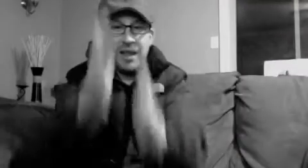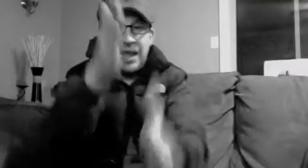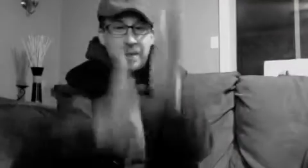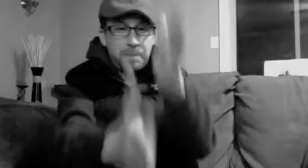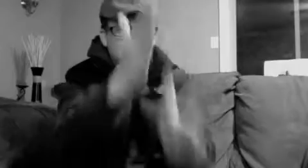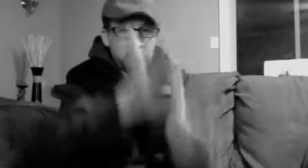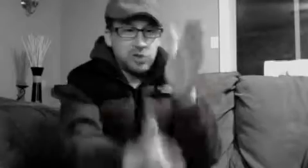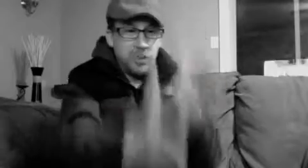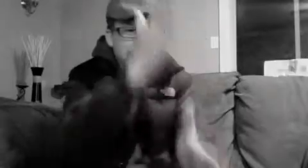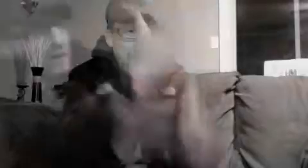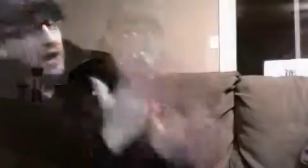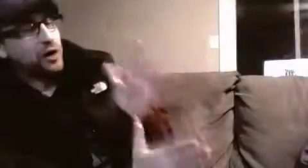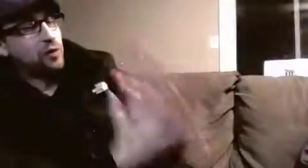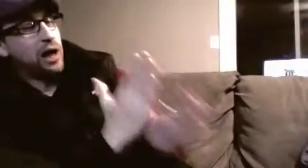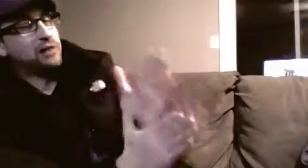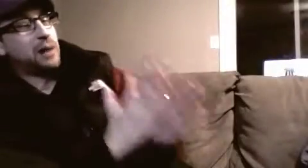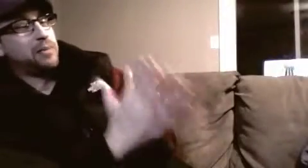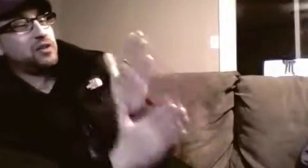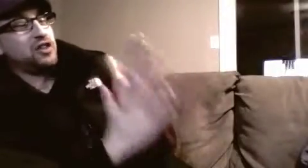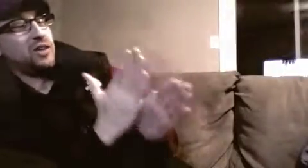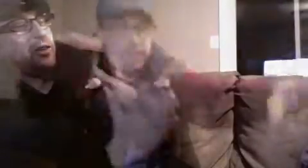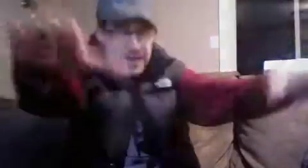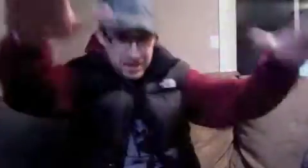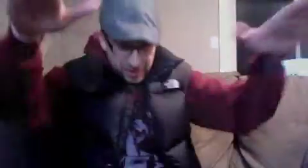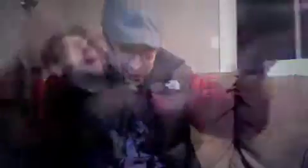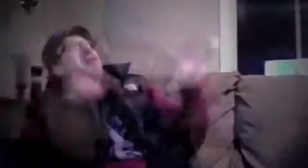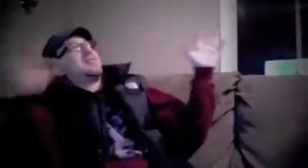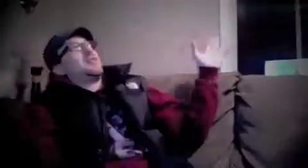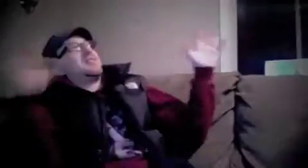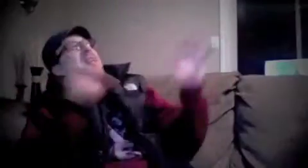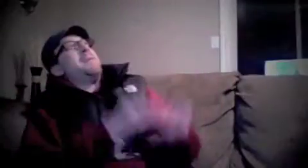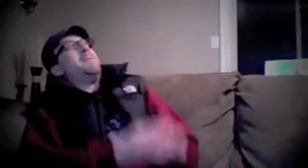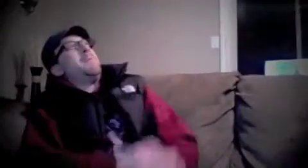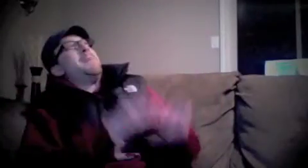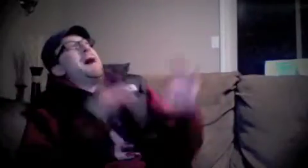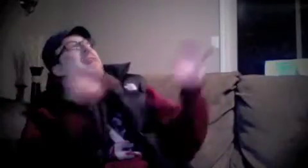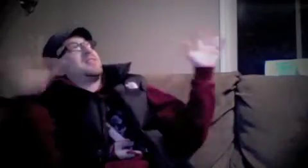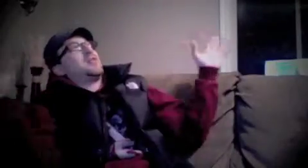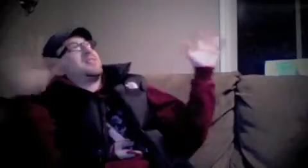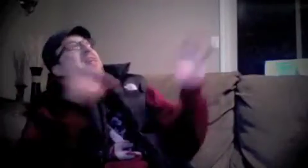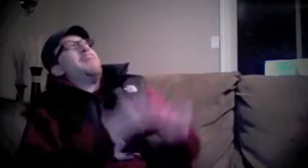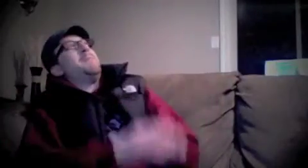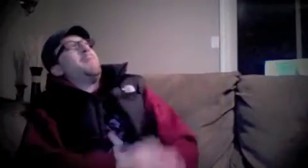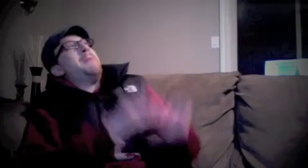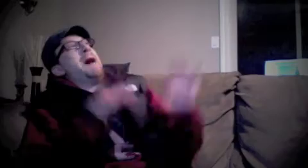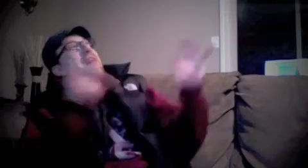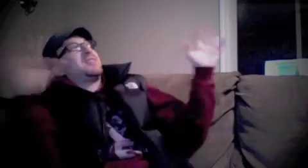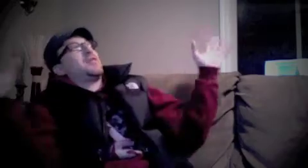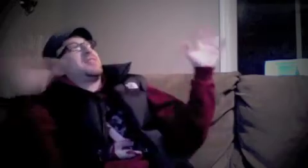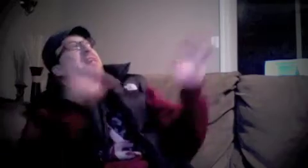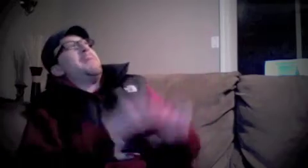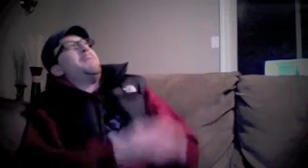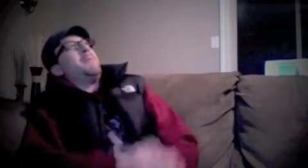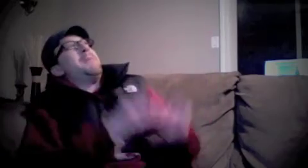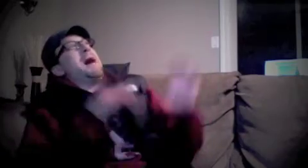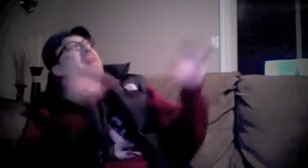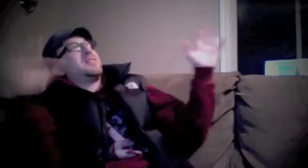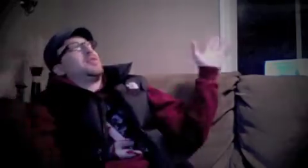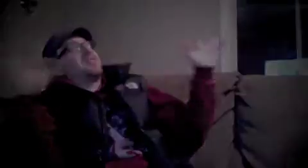care What is right, what is wrong, give me a sign What is love